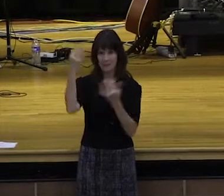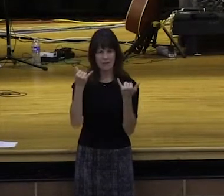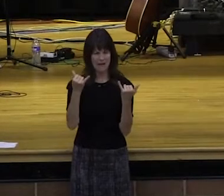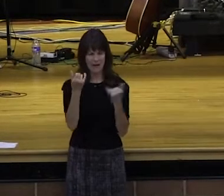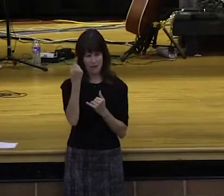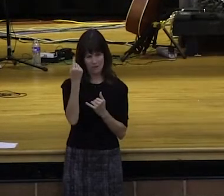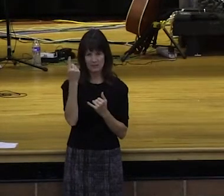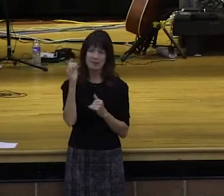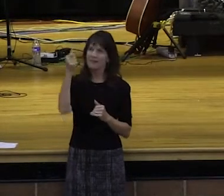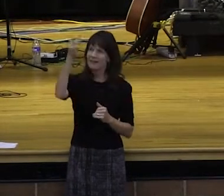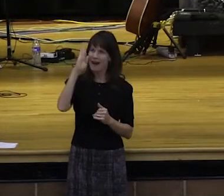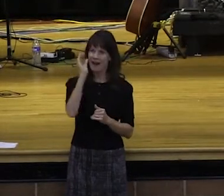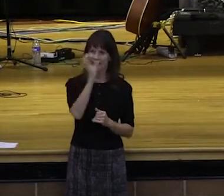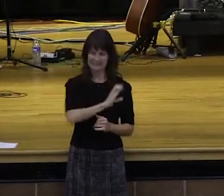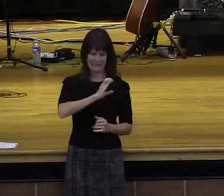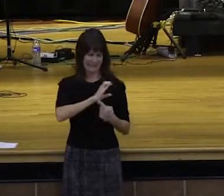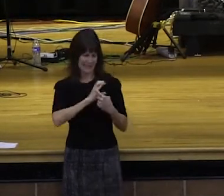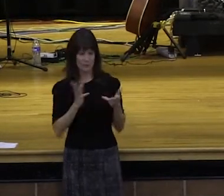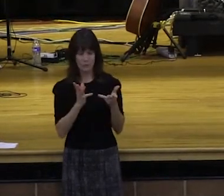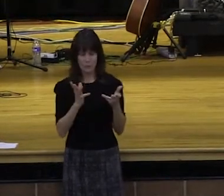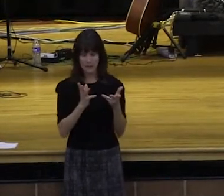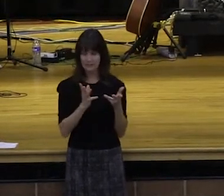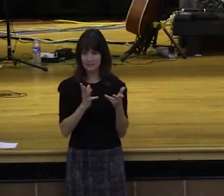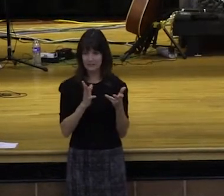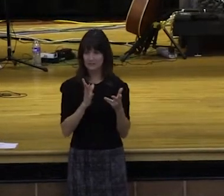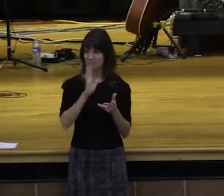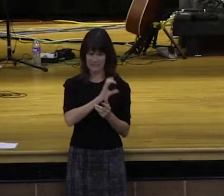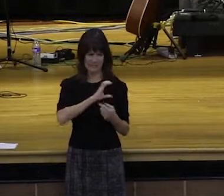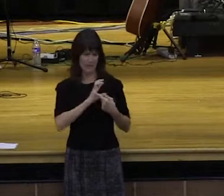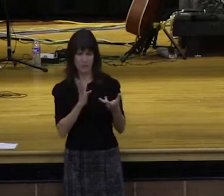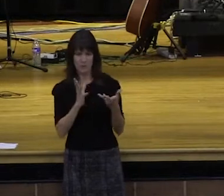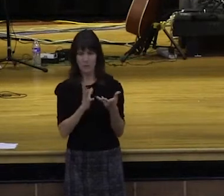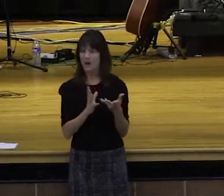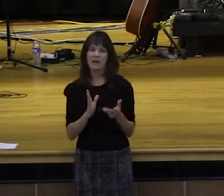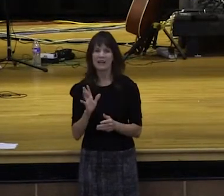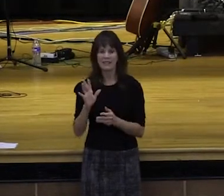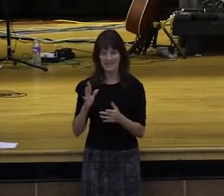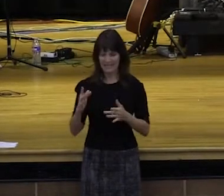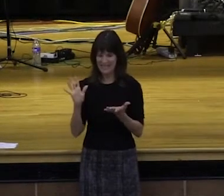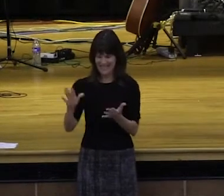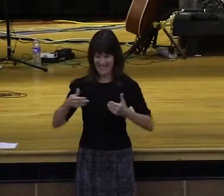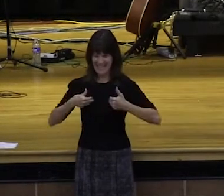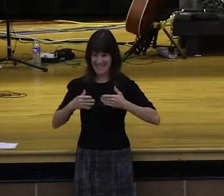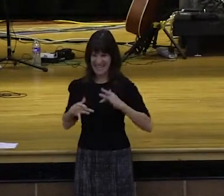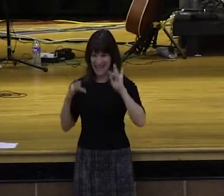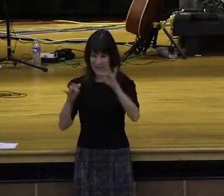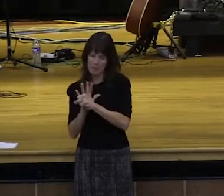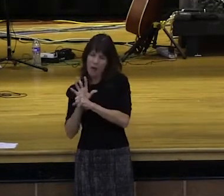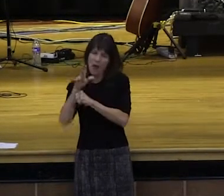phrases from these verses. This is God's DNA. Witch and mercy. Great in love. Generous in love.